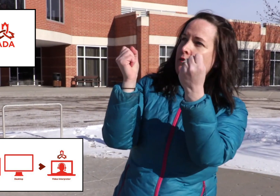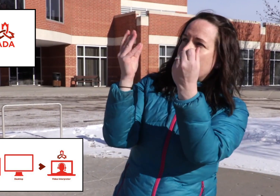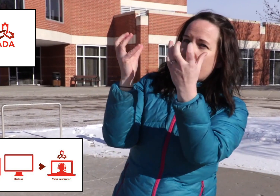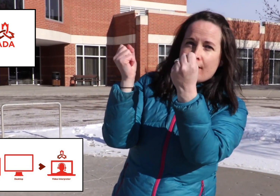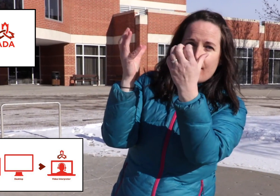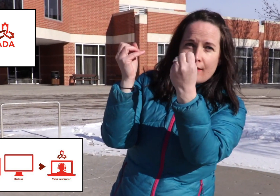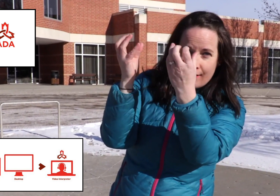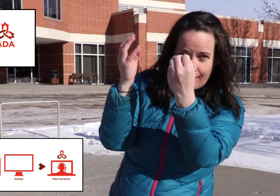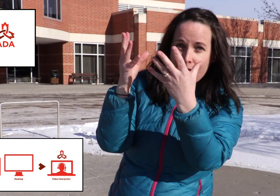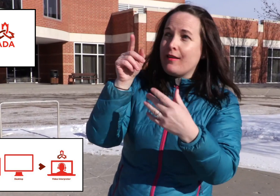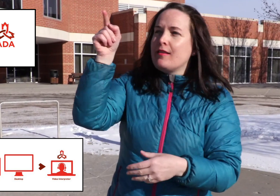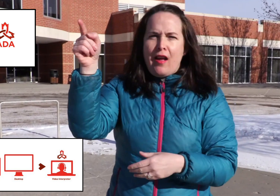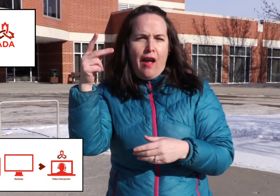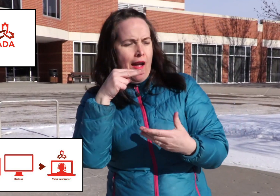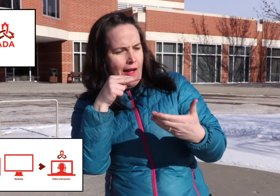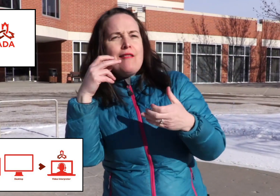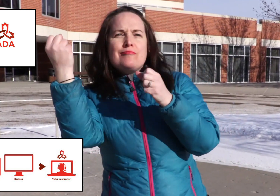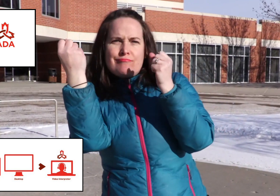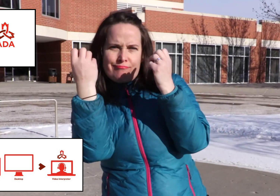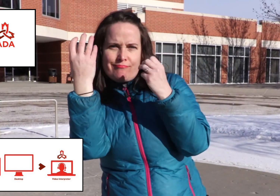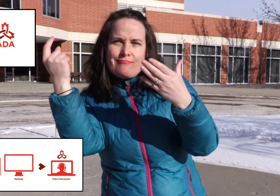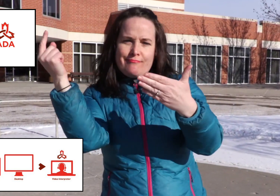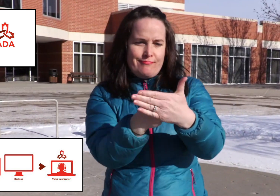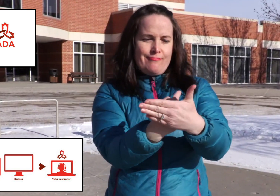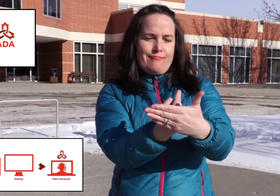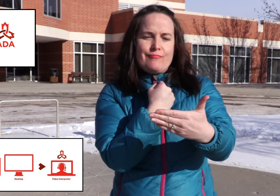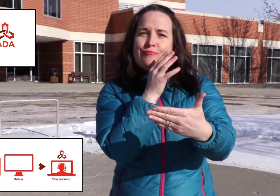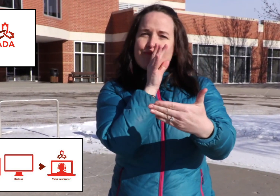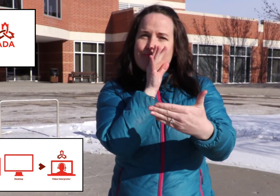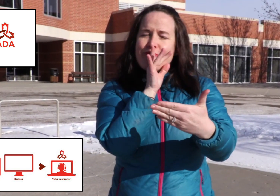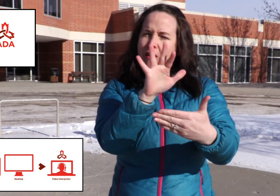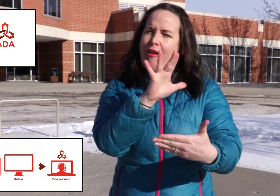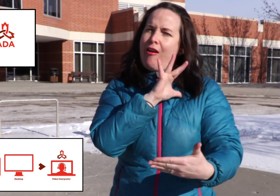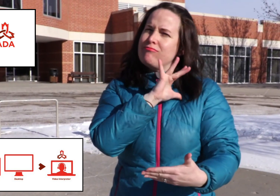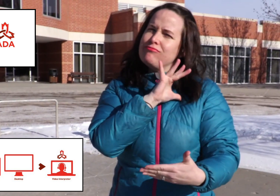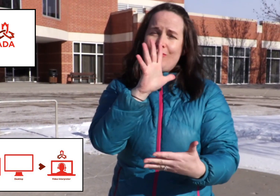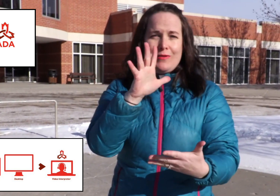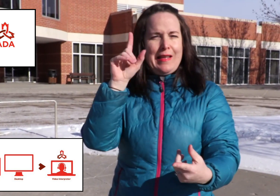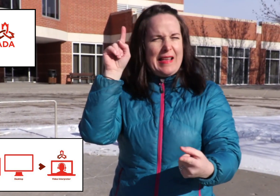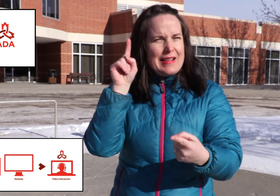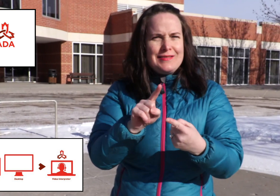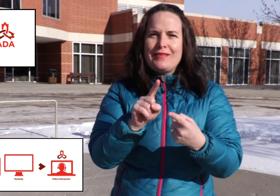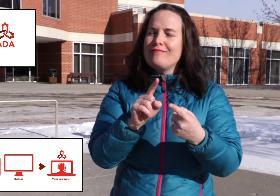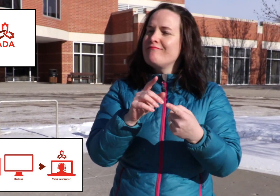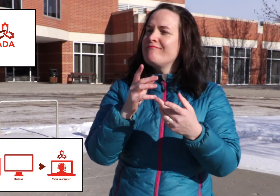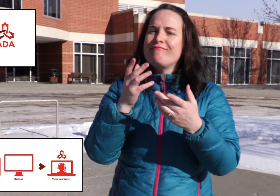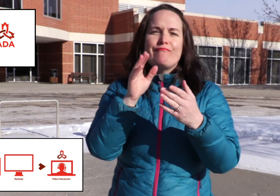interpreter would then sign to the deaf person, the deaf person would sign back to the interpreter and the interpreter would voice back to the